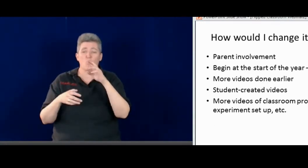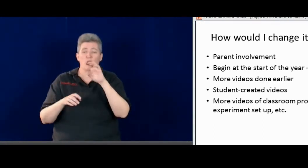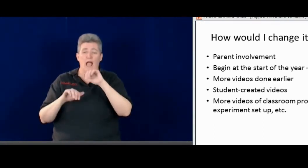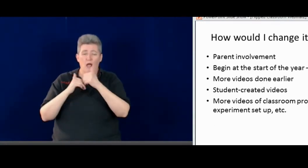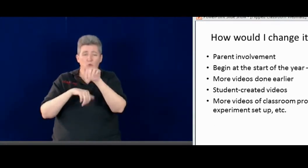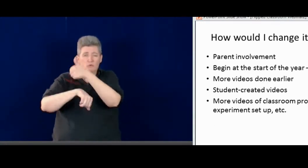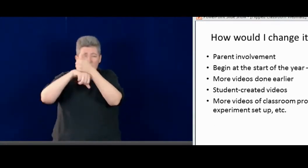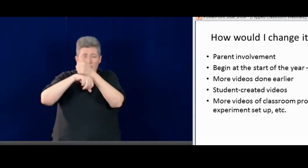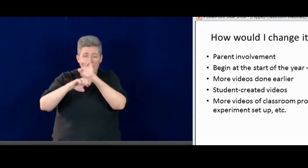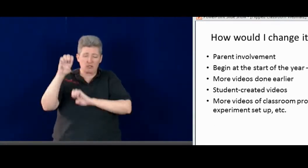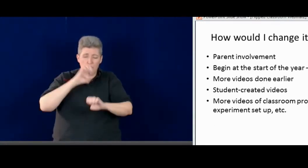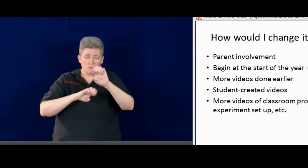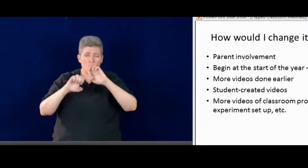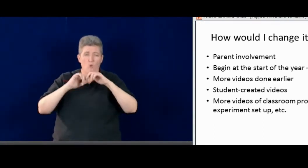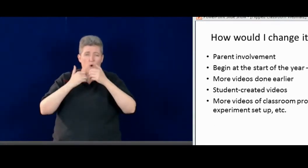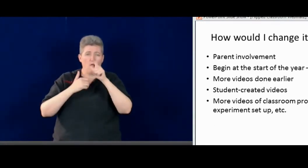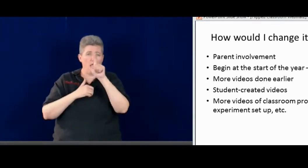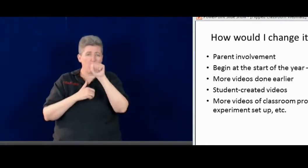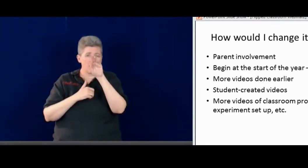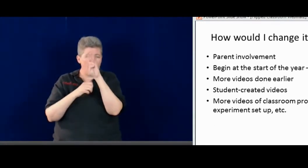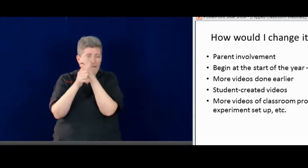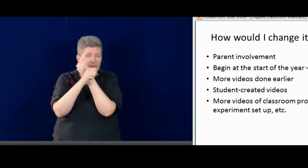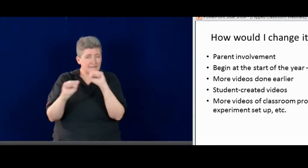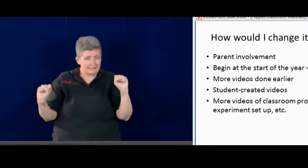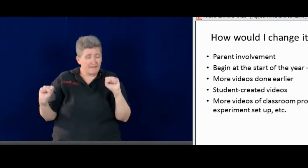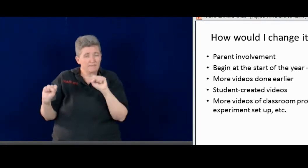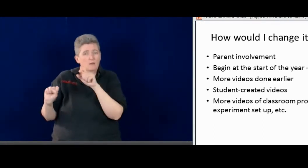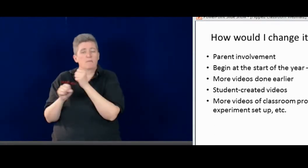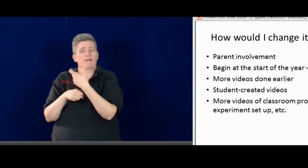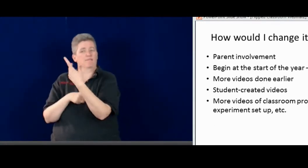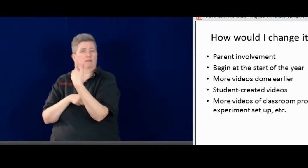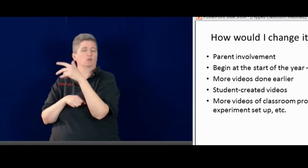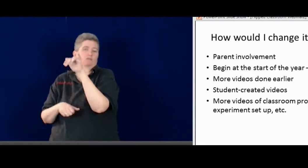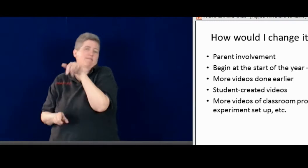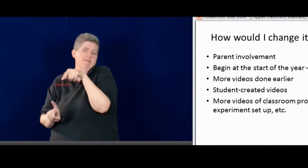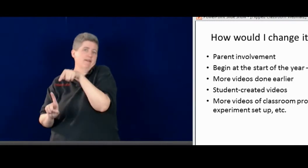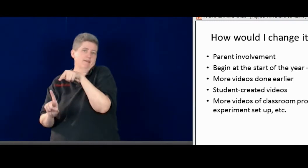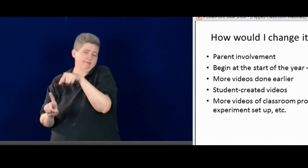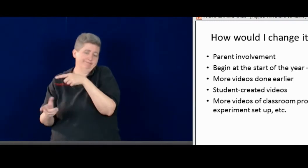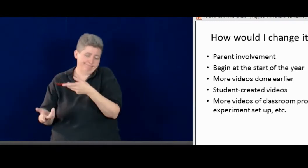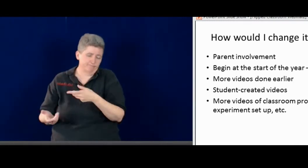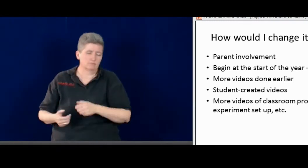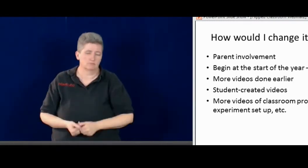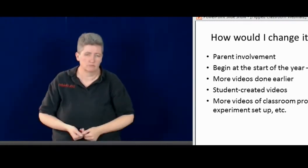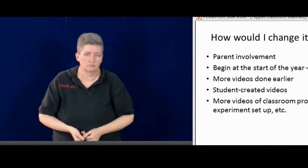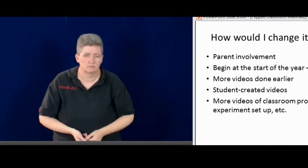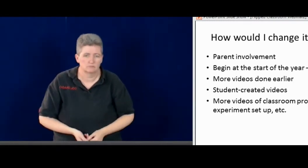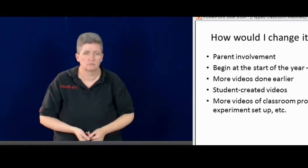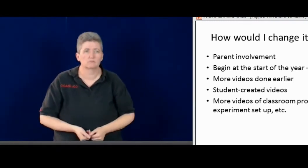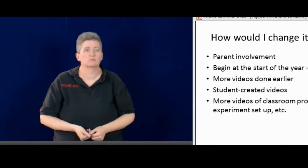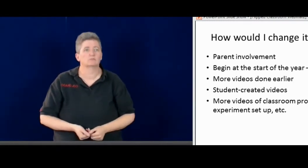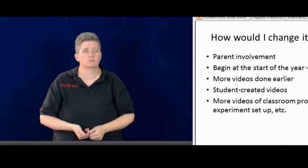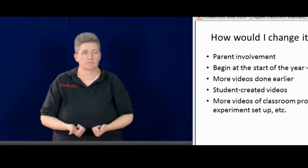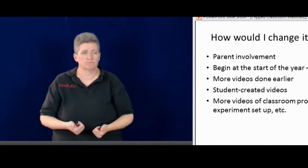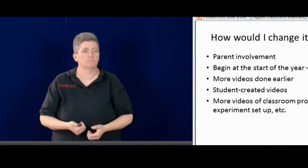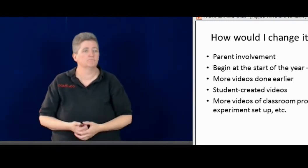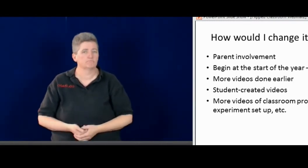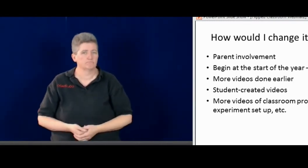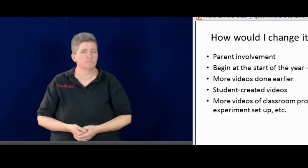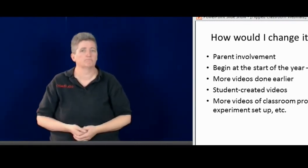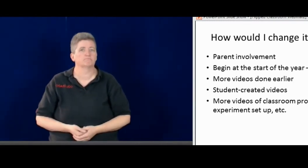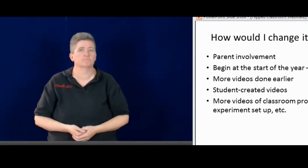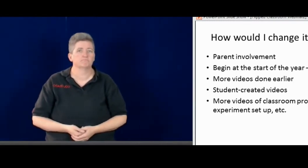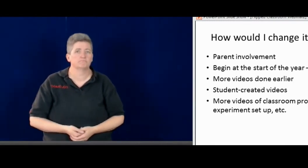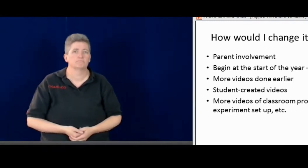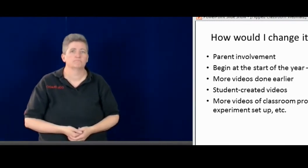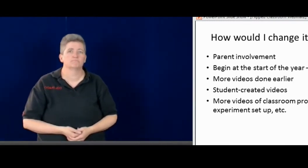maybe I would videotape safety in labs, how to set up an experiment, that type of